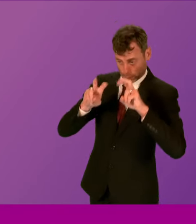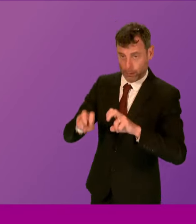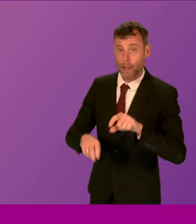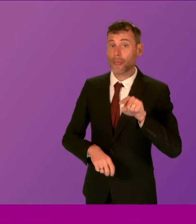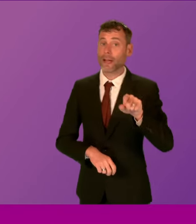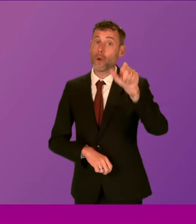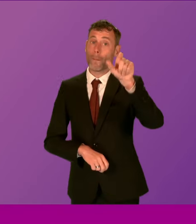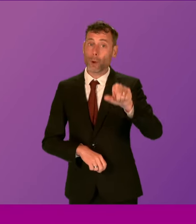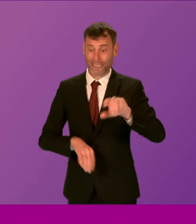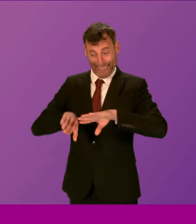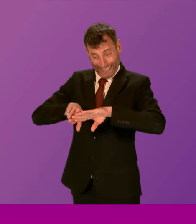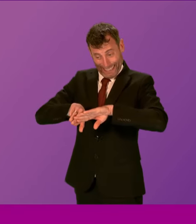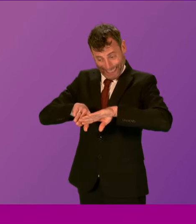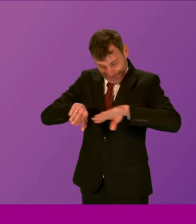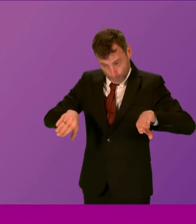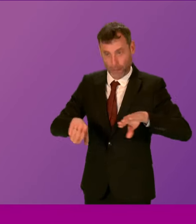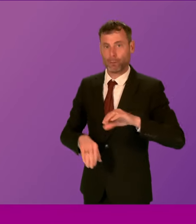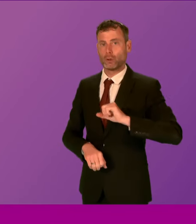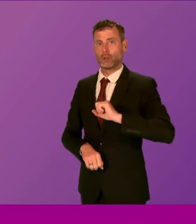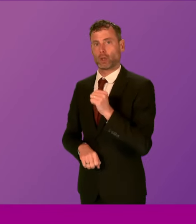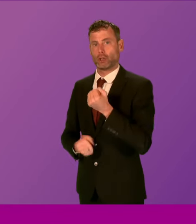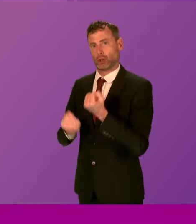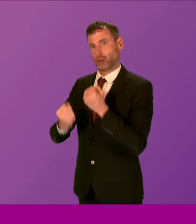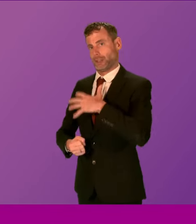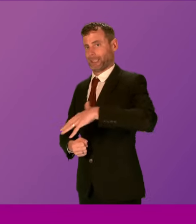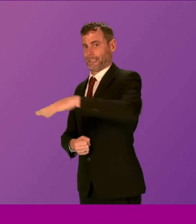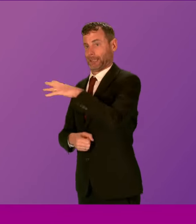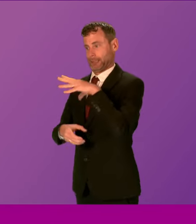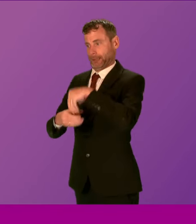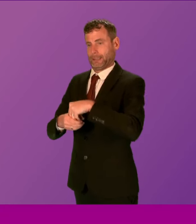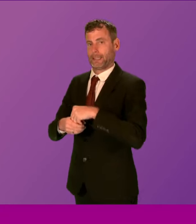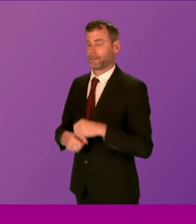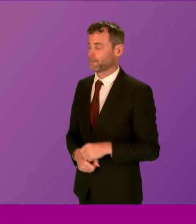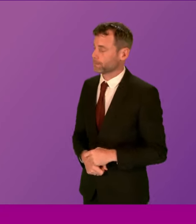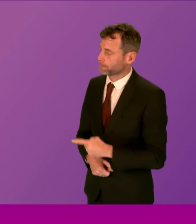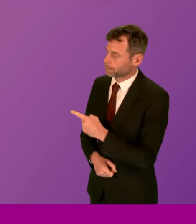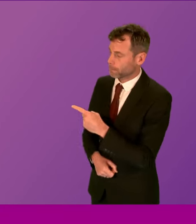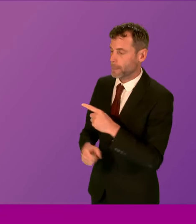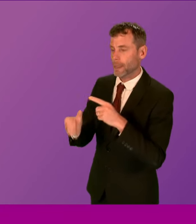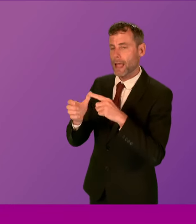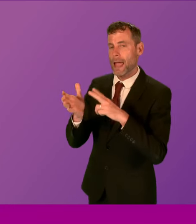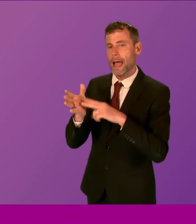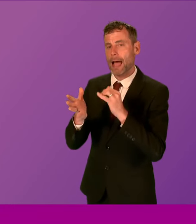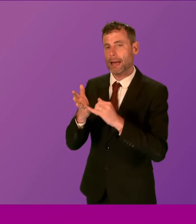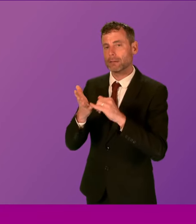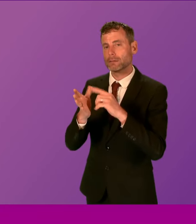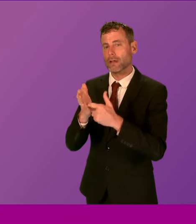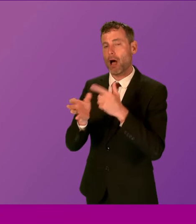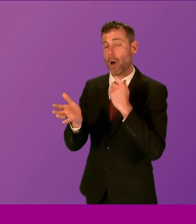Minister. I think Anna Sarwar, much like Douglas Ross, makes some very important points in this regard. Let me come to a few of them if I can.